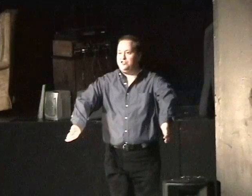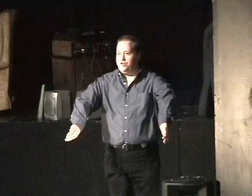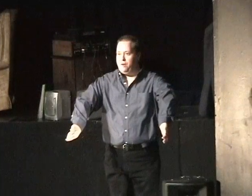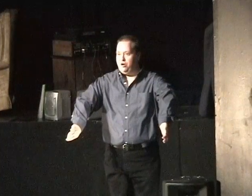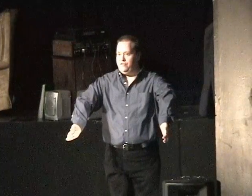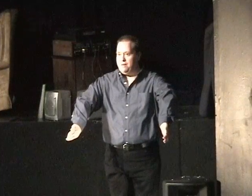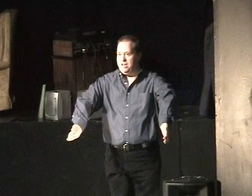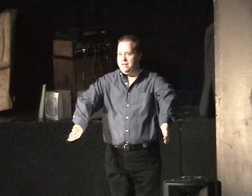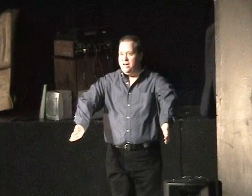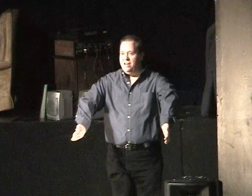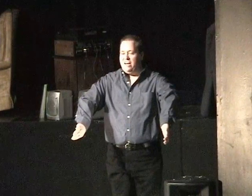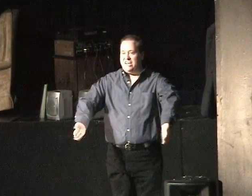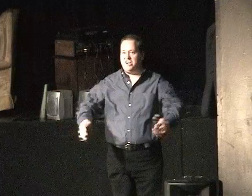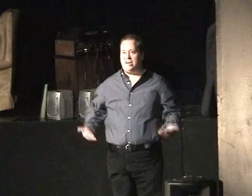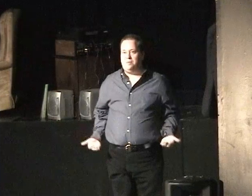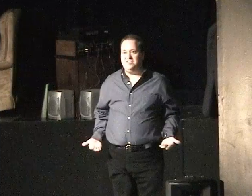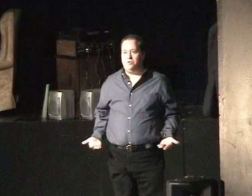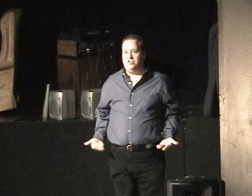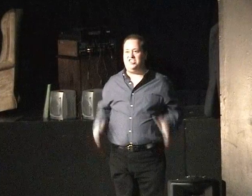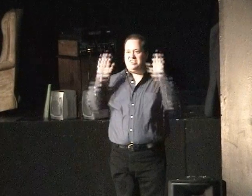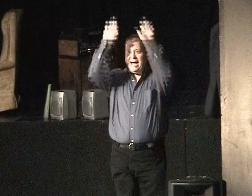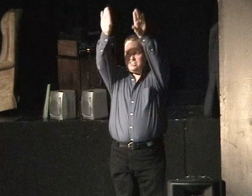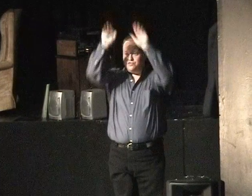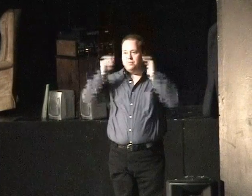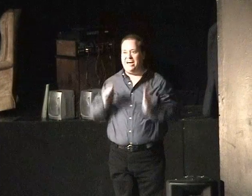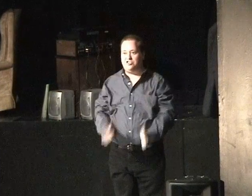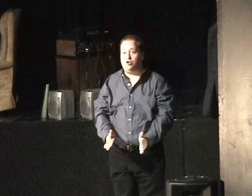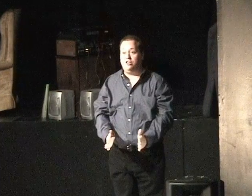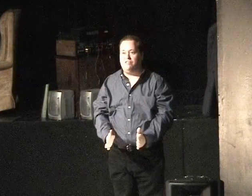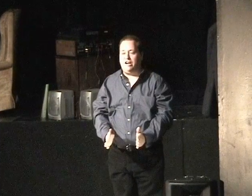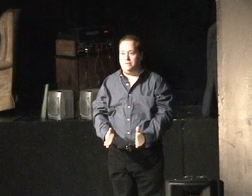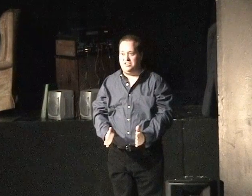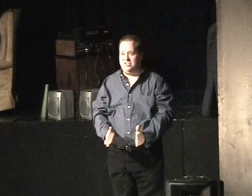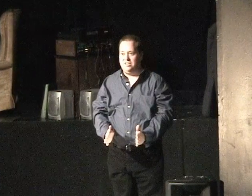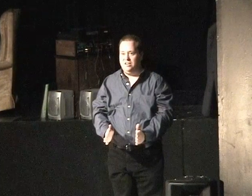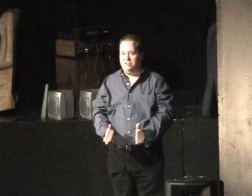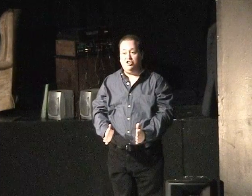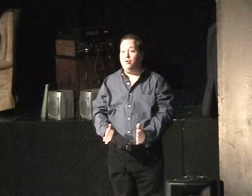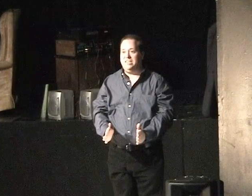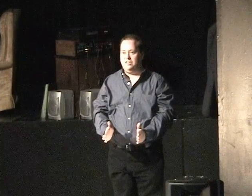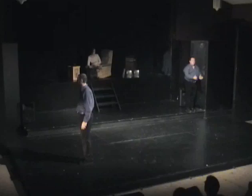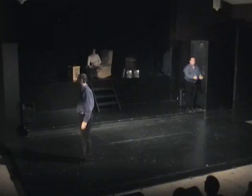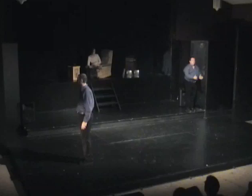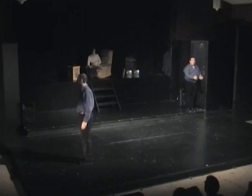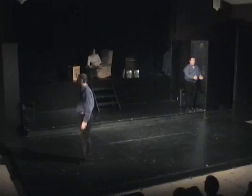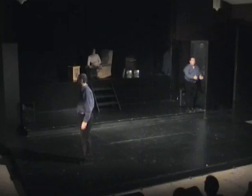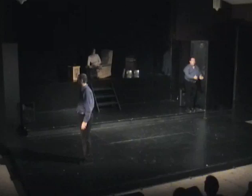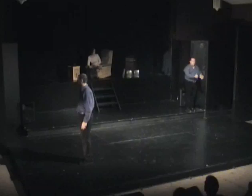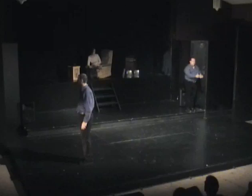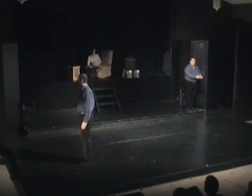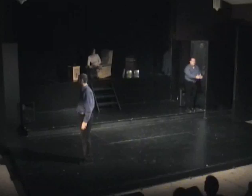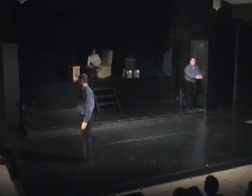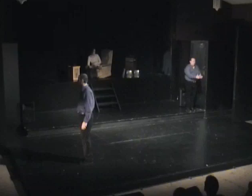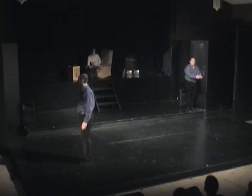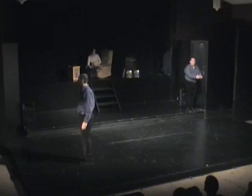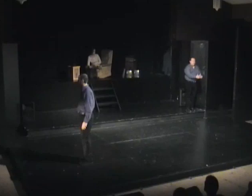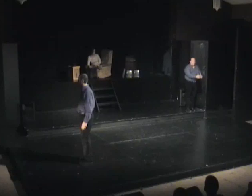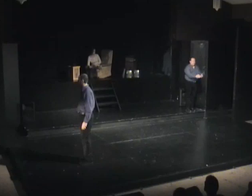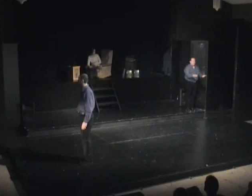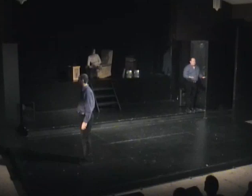for the modern family. Like its occupants, it was detached from the external environment. The new ideal was no longer to be part of a close community, but to have a